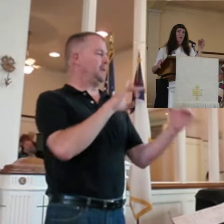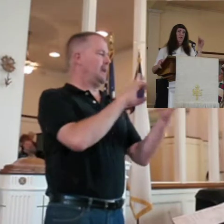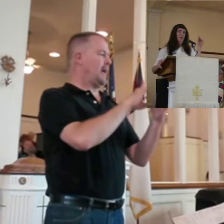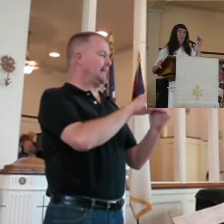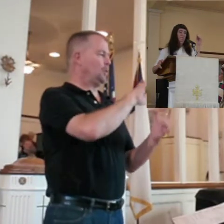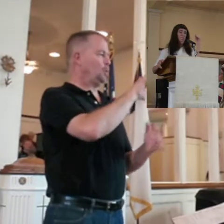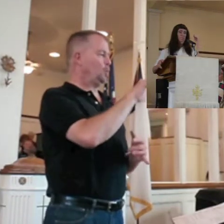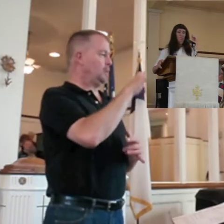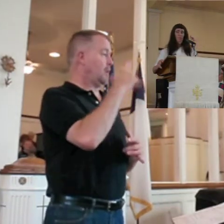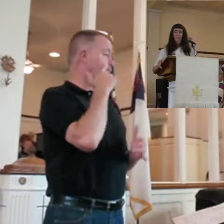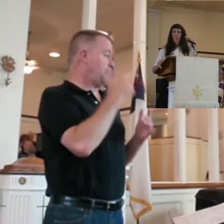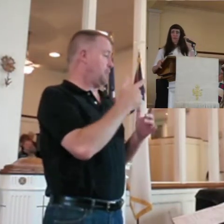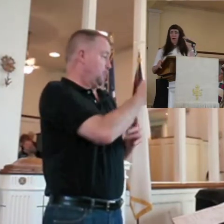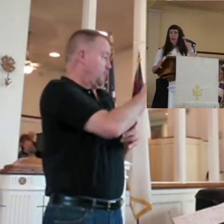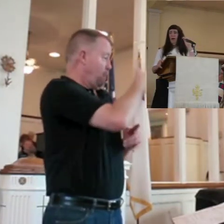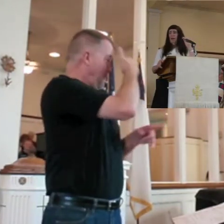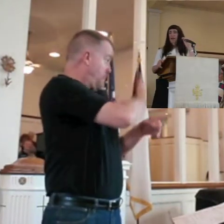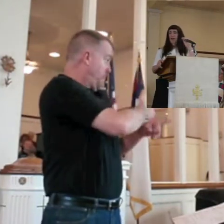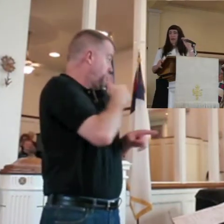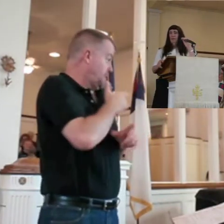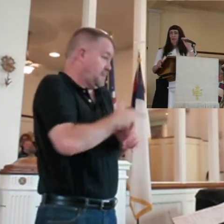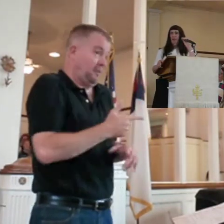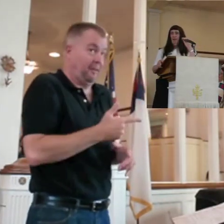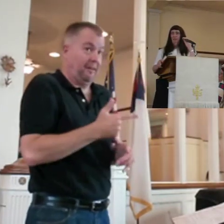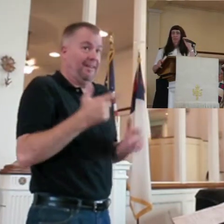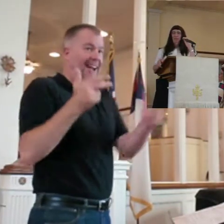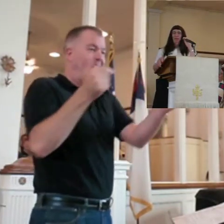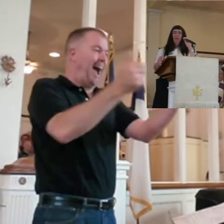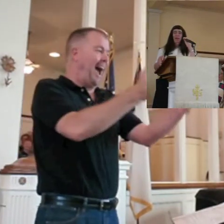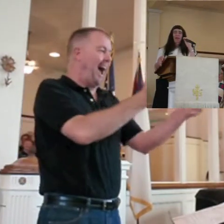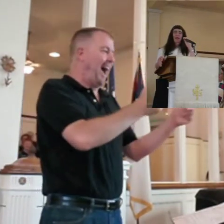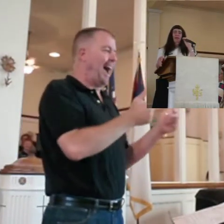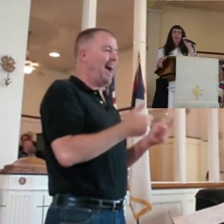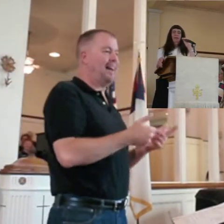thought they were brother and sister. I did. I really did.